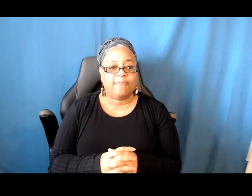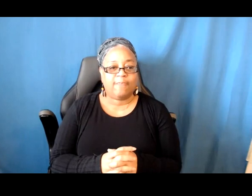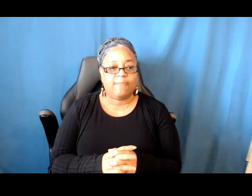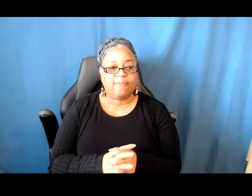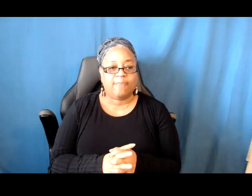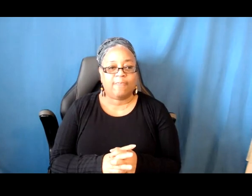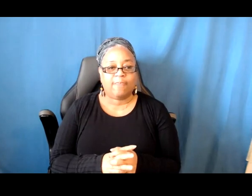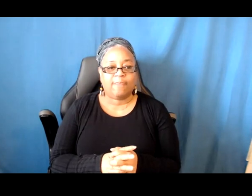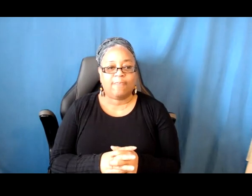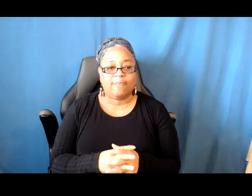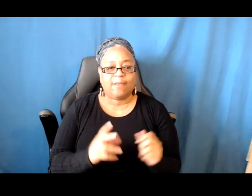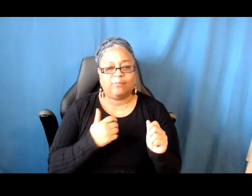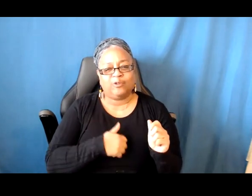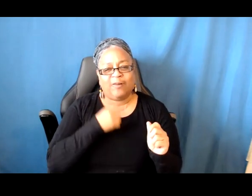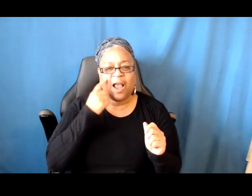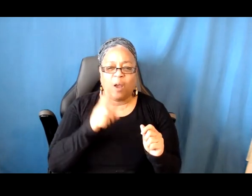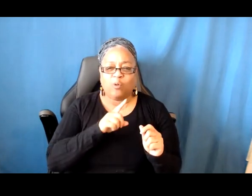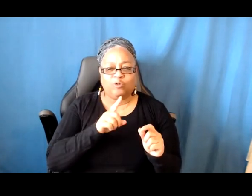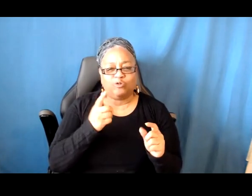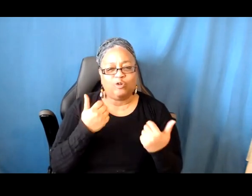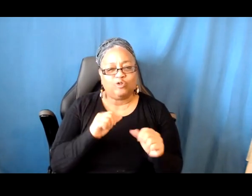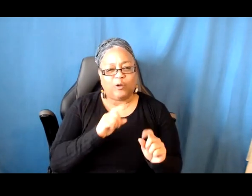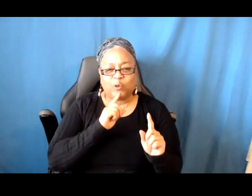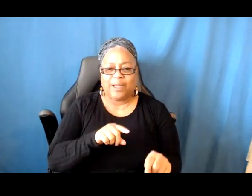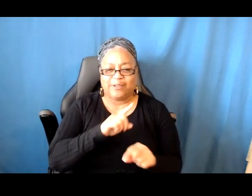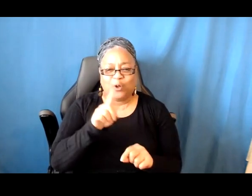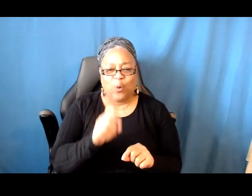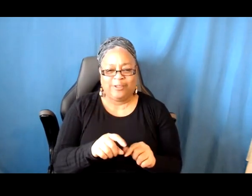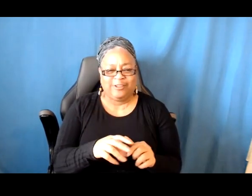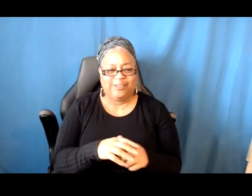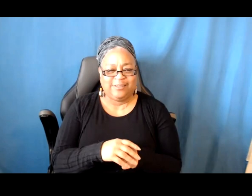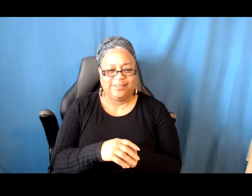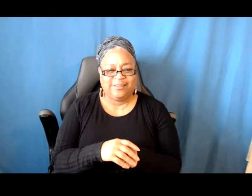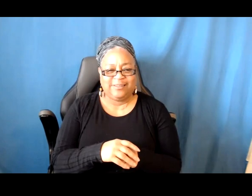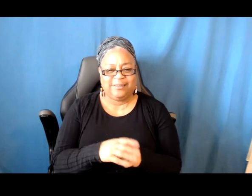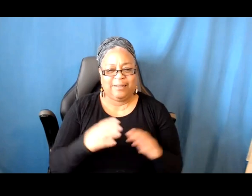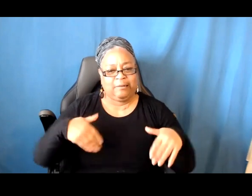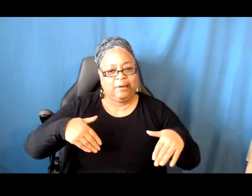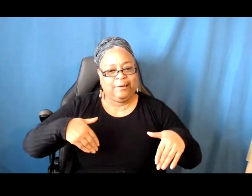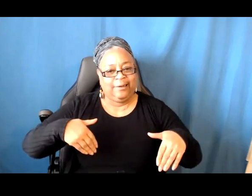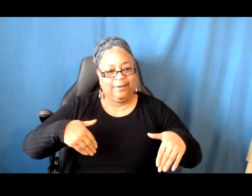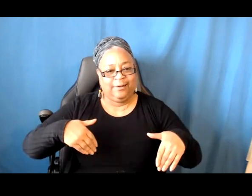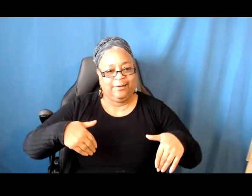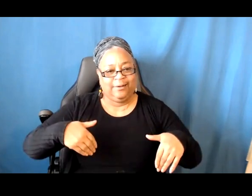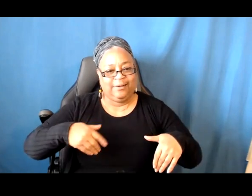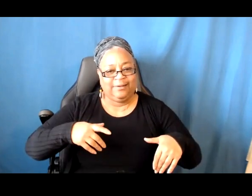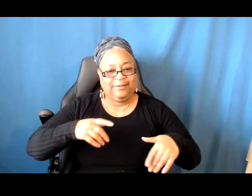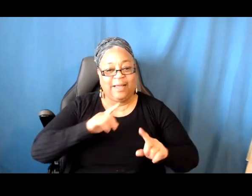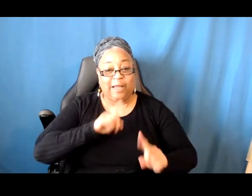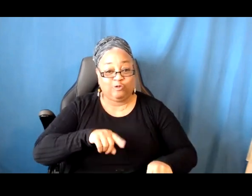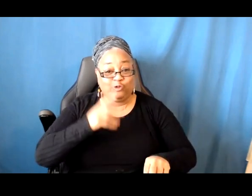I'm sorry. I'm going to try and answer questions that I have not answered already.